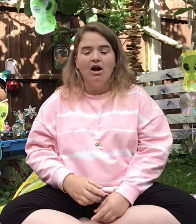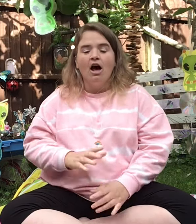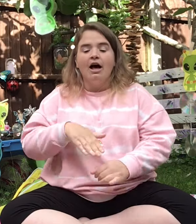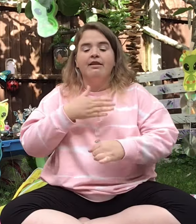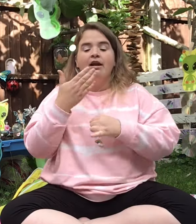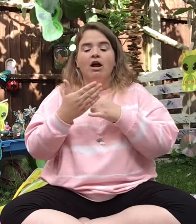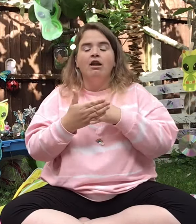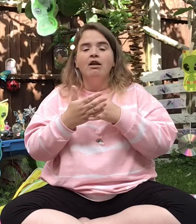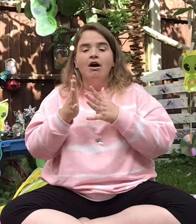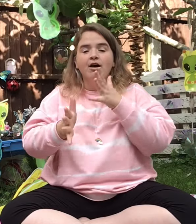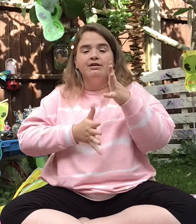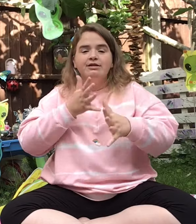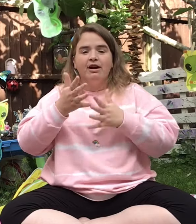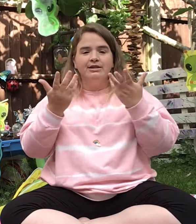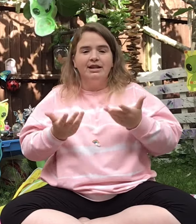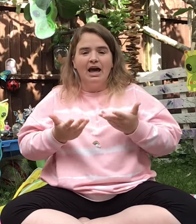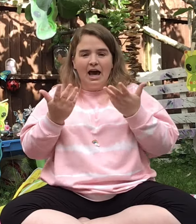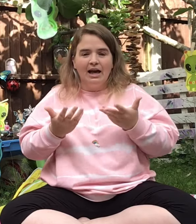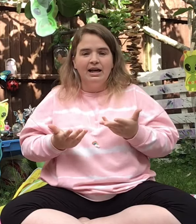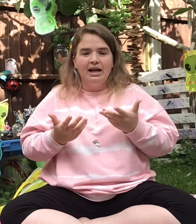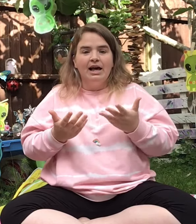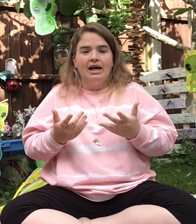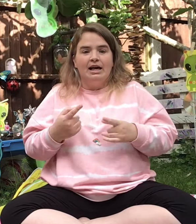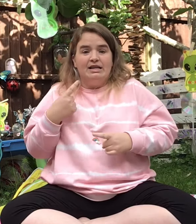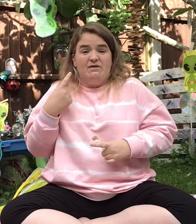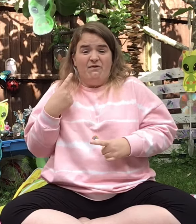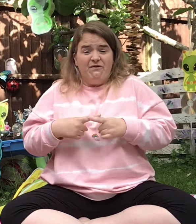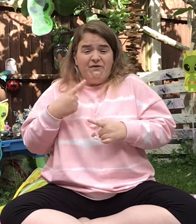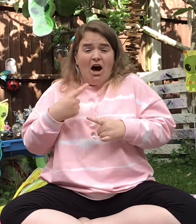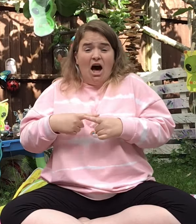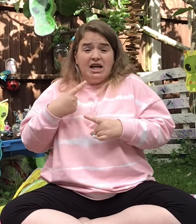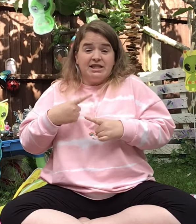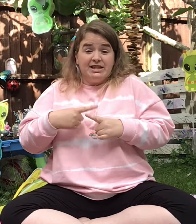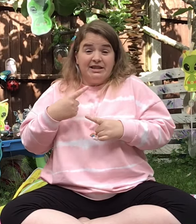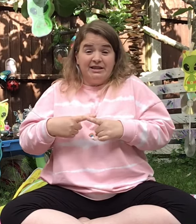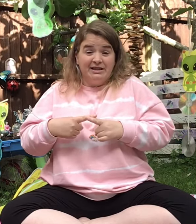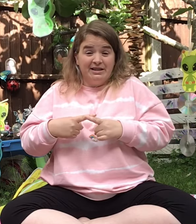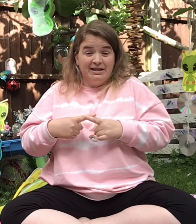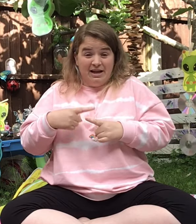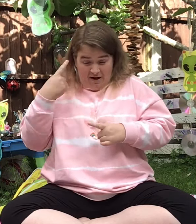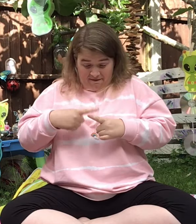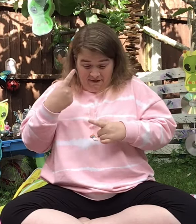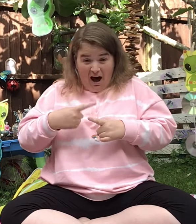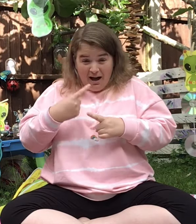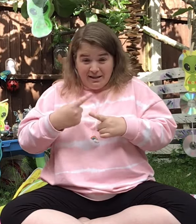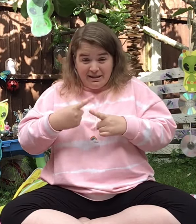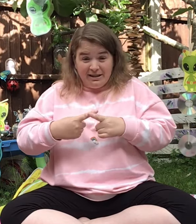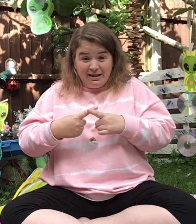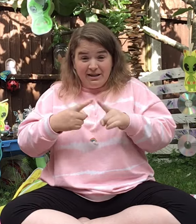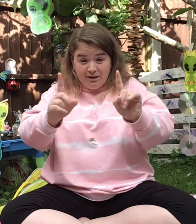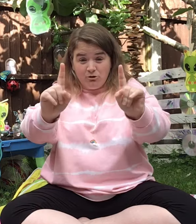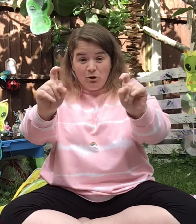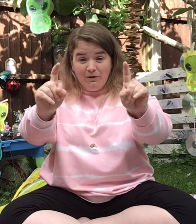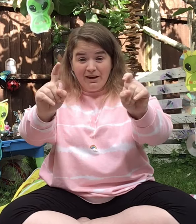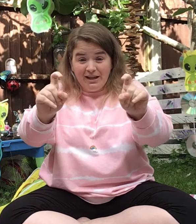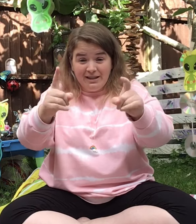And then our last sign today is fast. Fast. So two fingers,